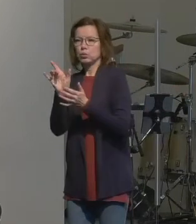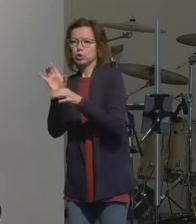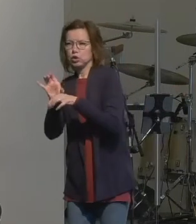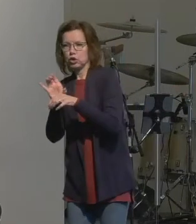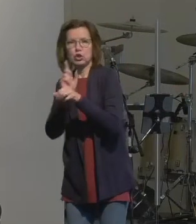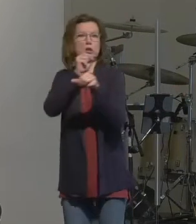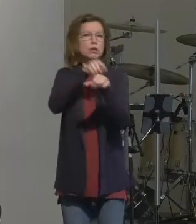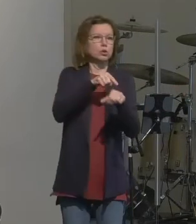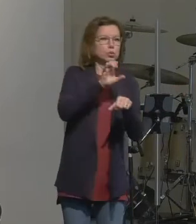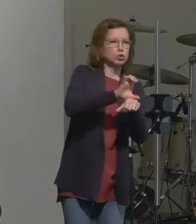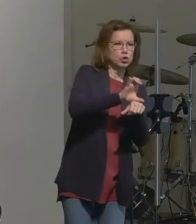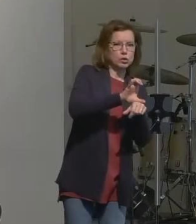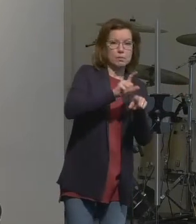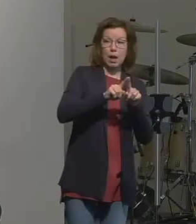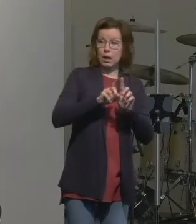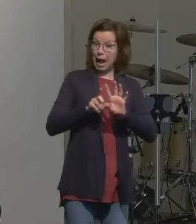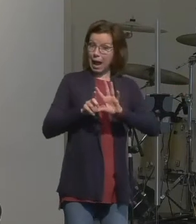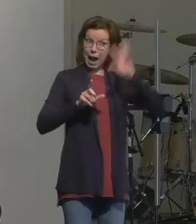are lost